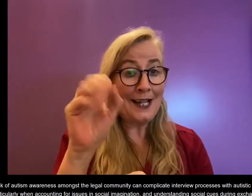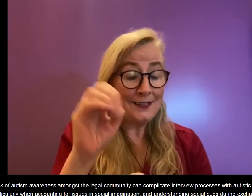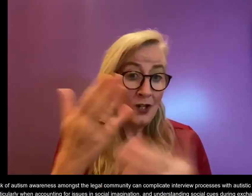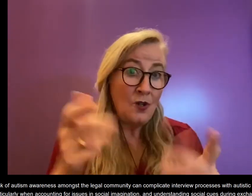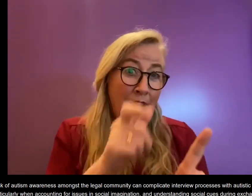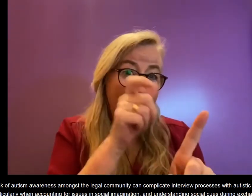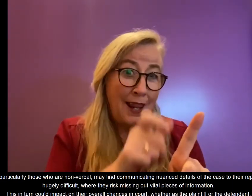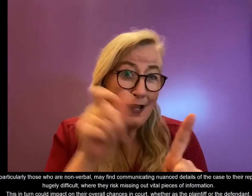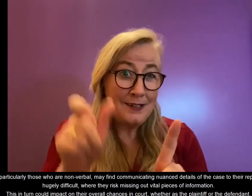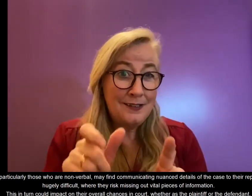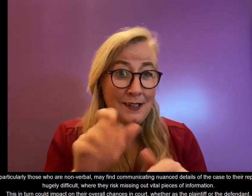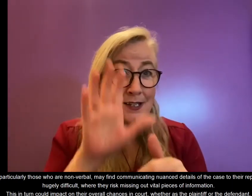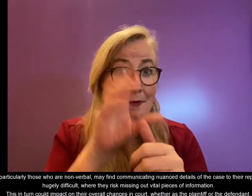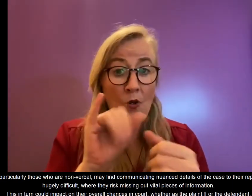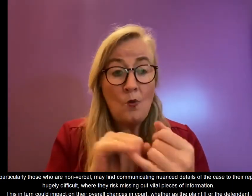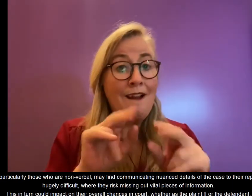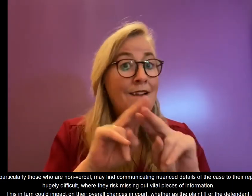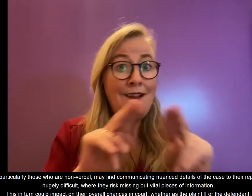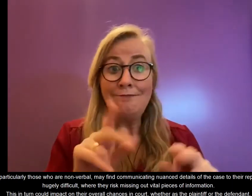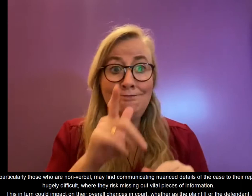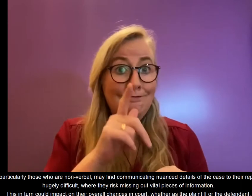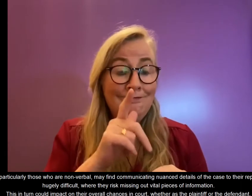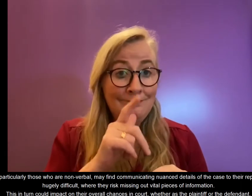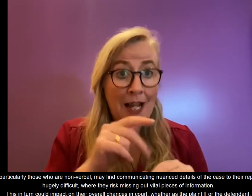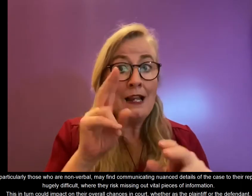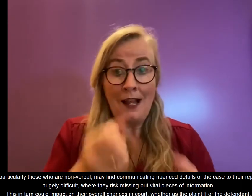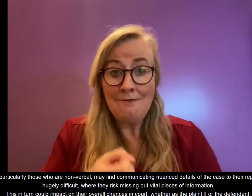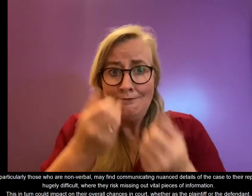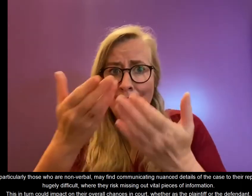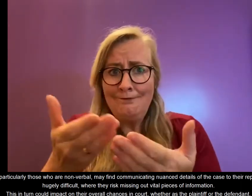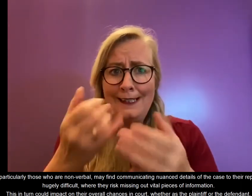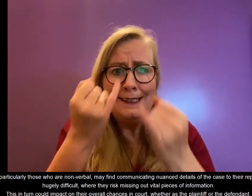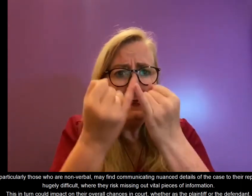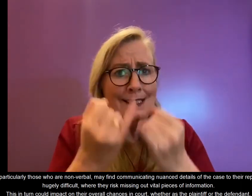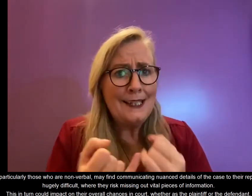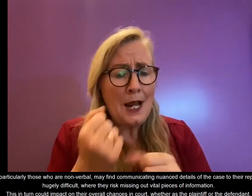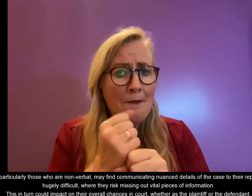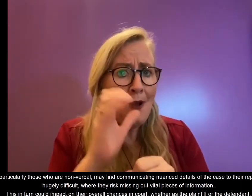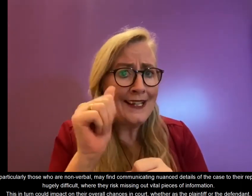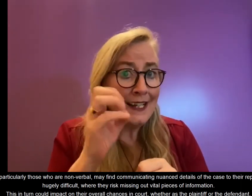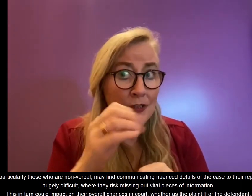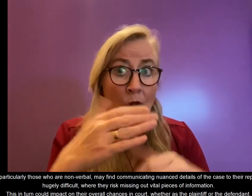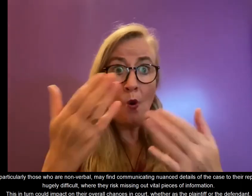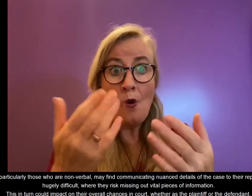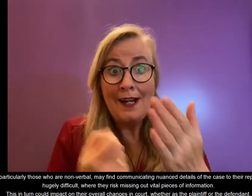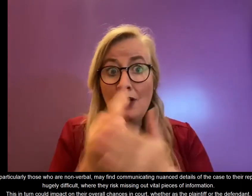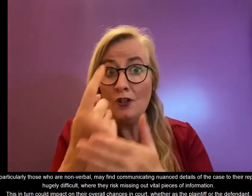in a case. Clients, especially for those who might be non-verbal, might find expressing nuanced details of their case an issue